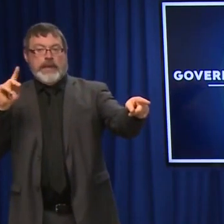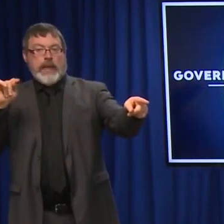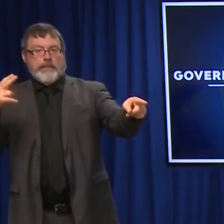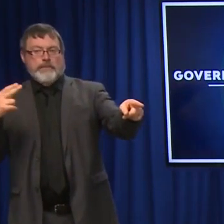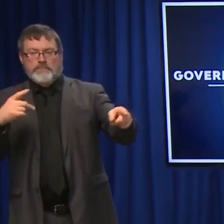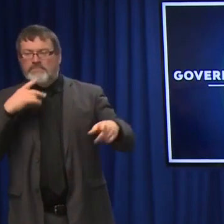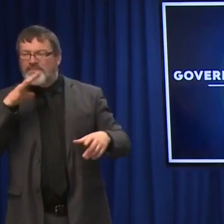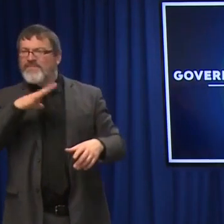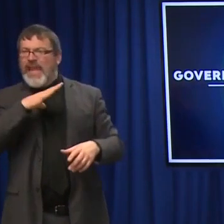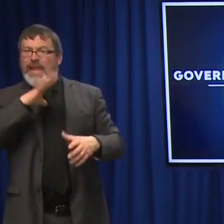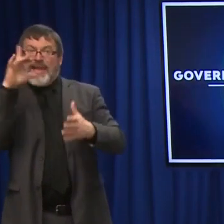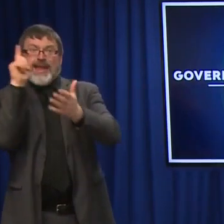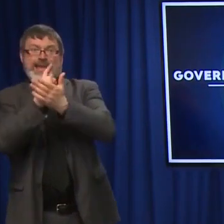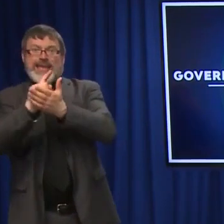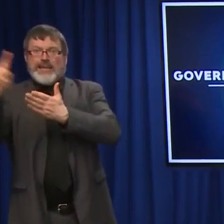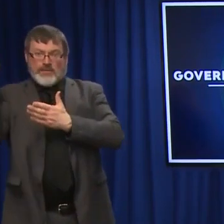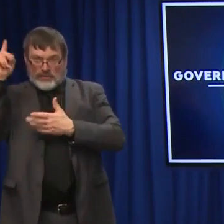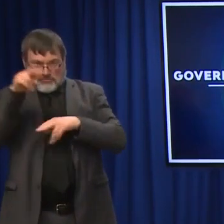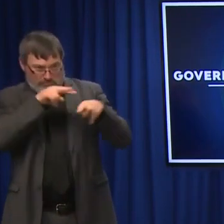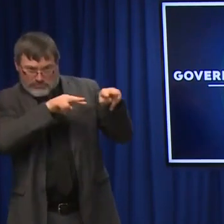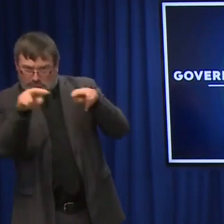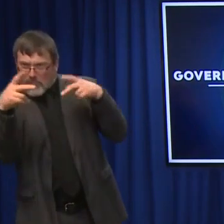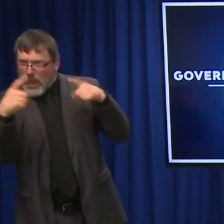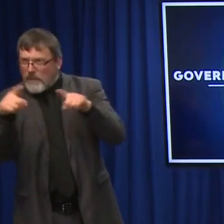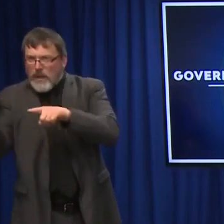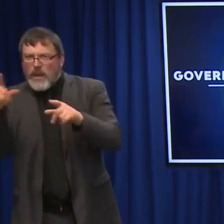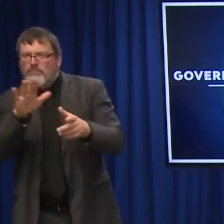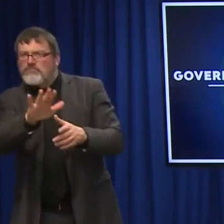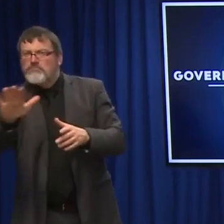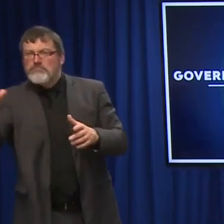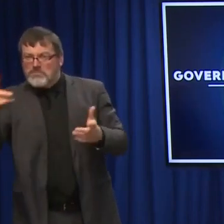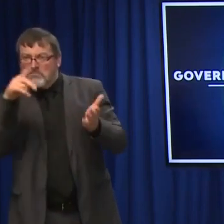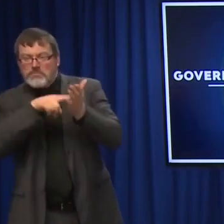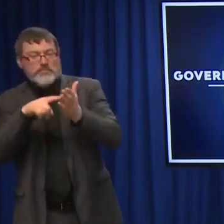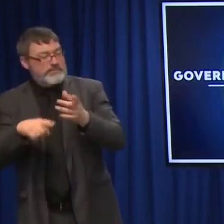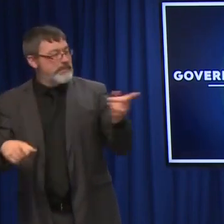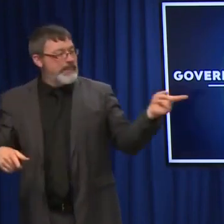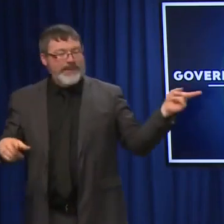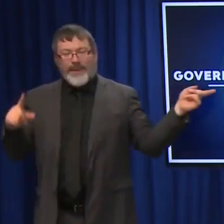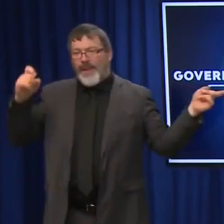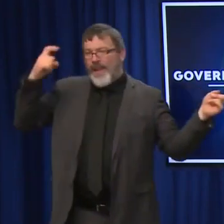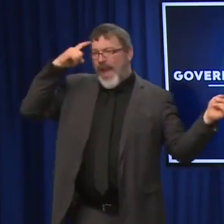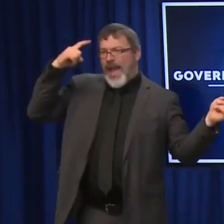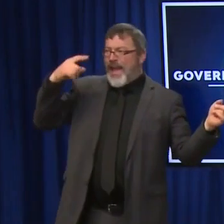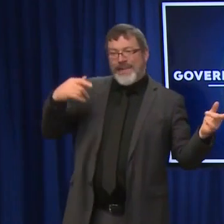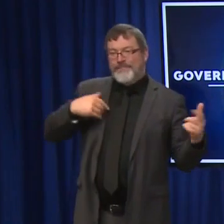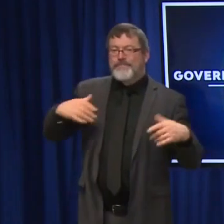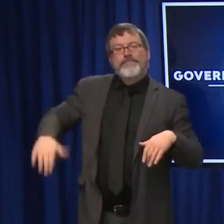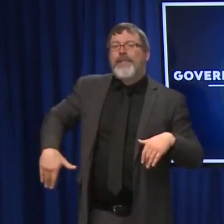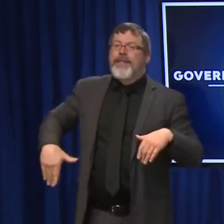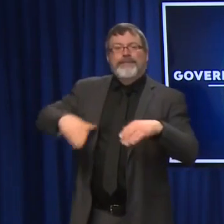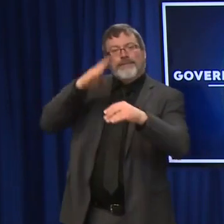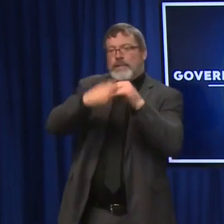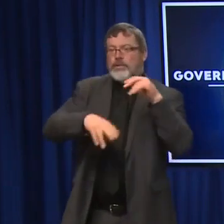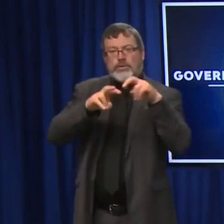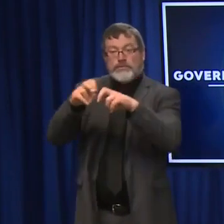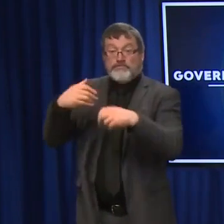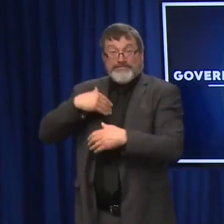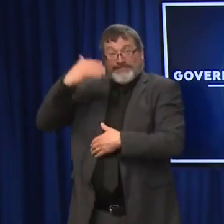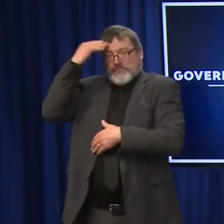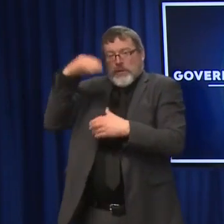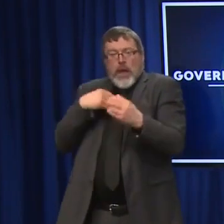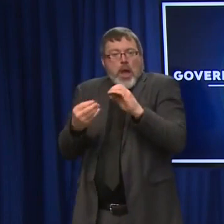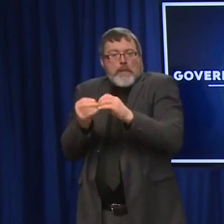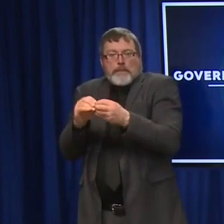a number on vaccination? I don't think we – no, we don't. We could maybe look at that for you. We could try to get that information. I don't know exactly. I think there were four